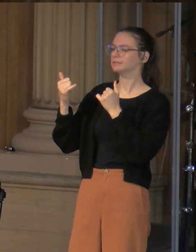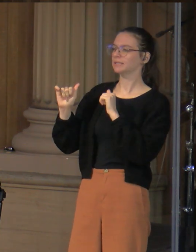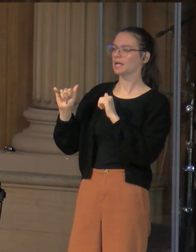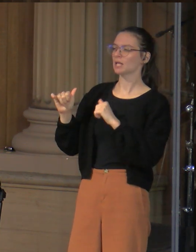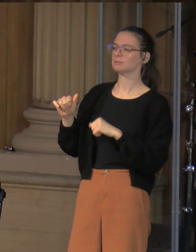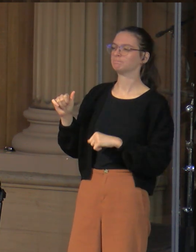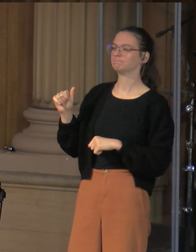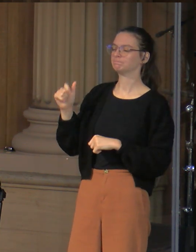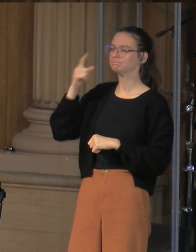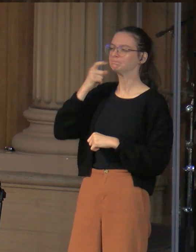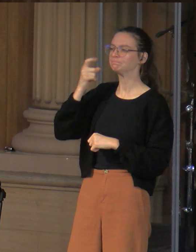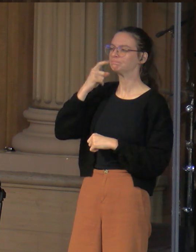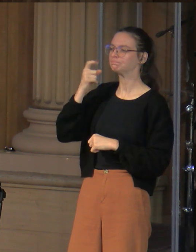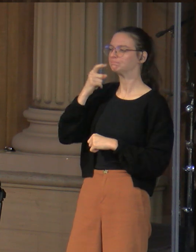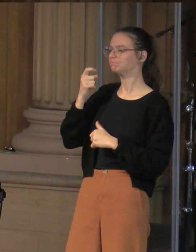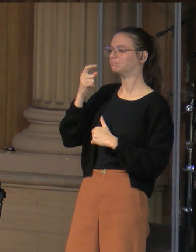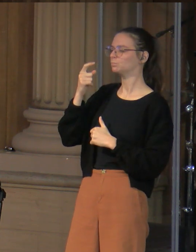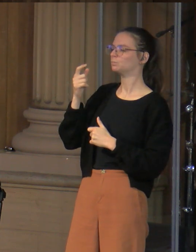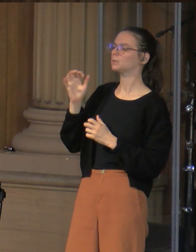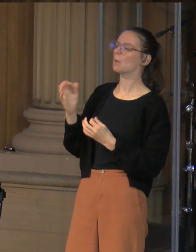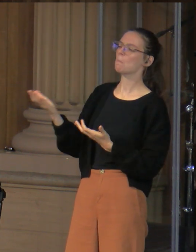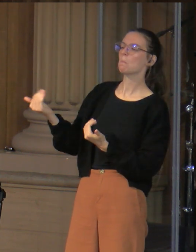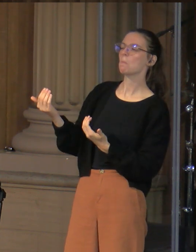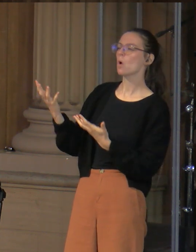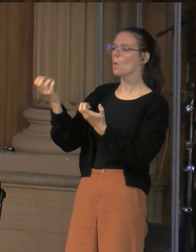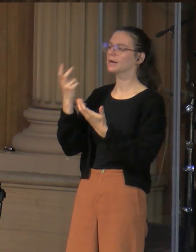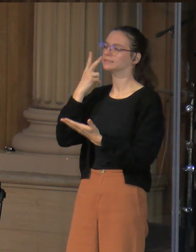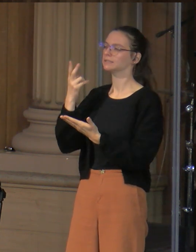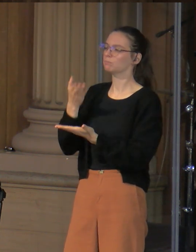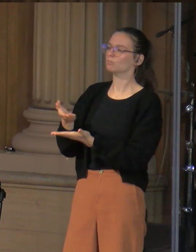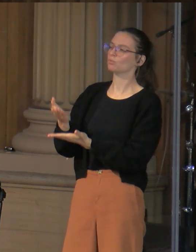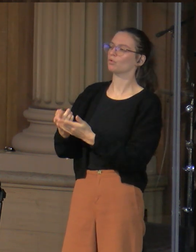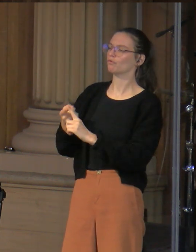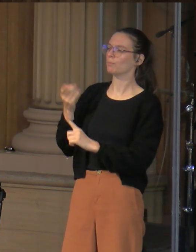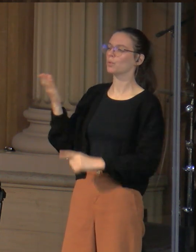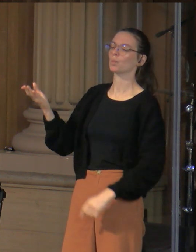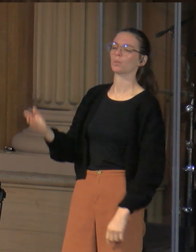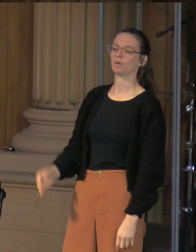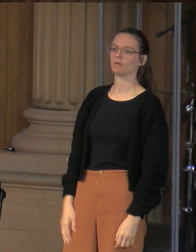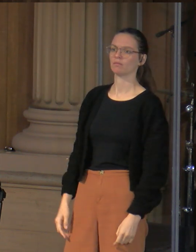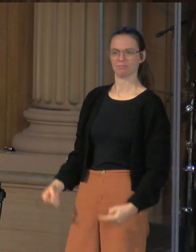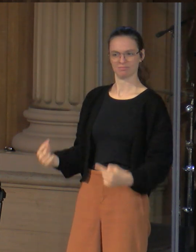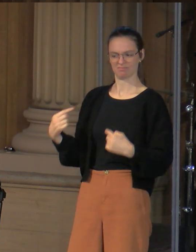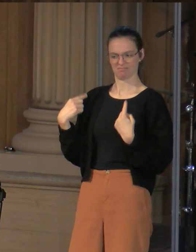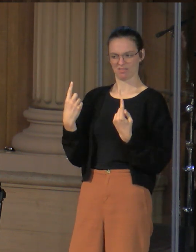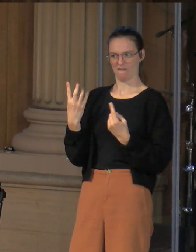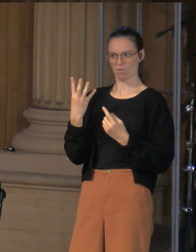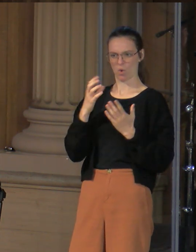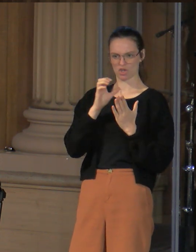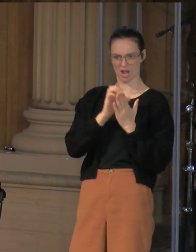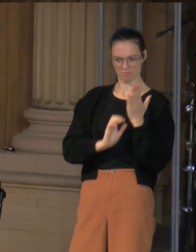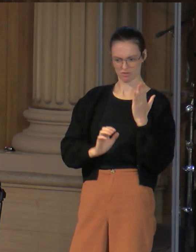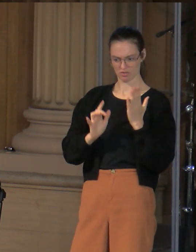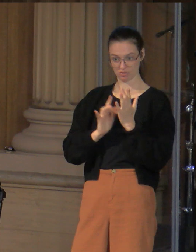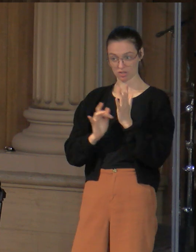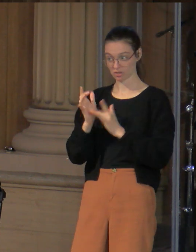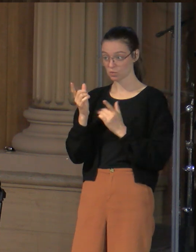we want to see a sign from you. But just in these last four chapters, Jesus has raised the dead, cured the blind,